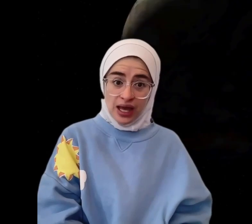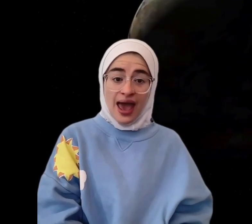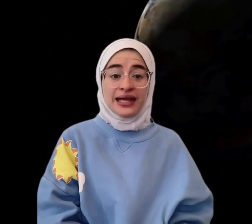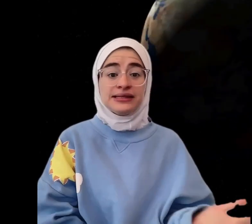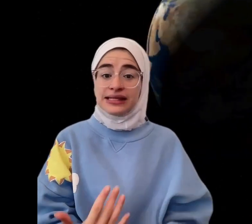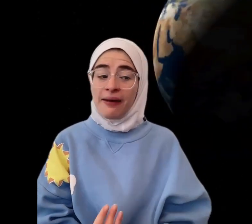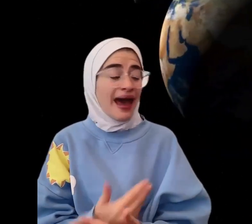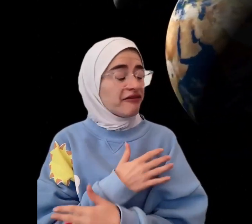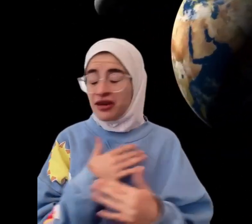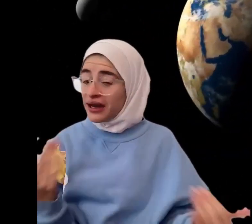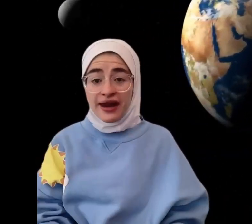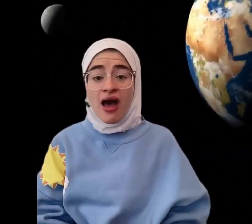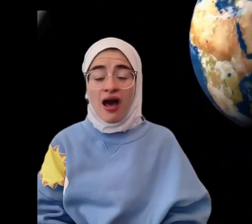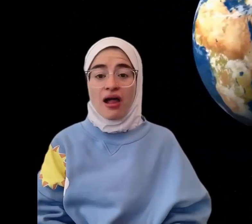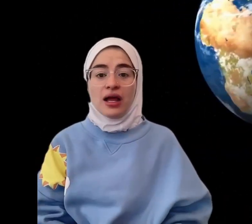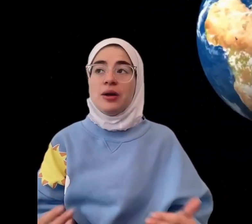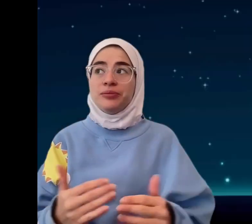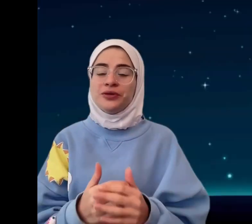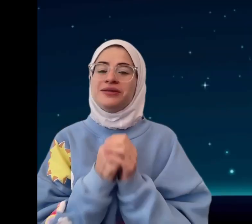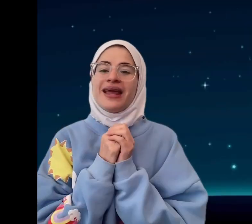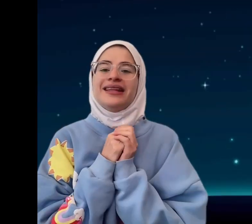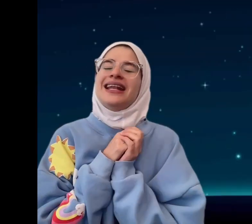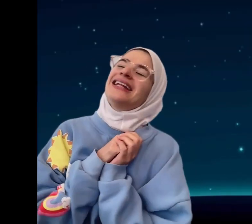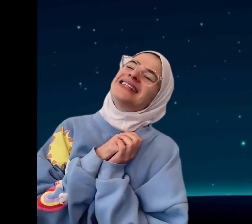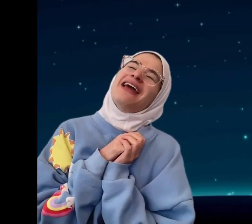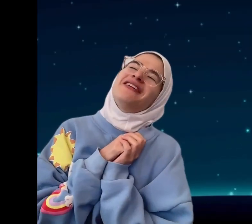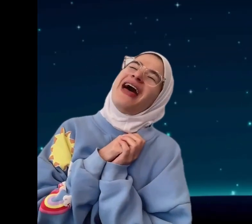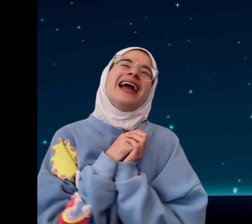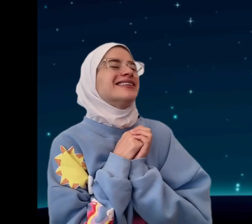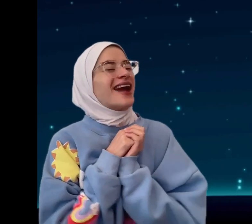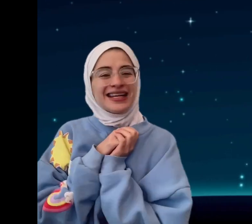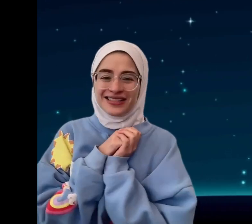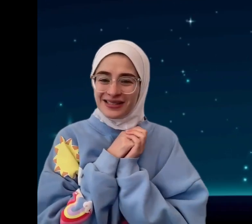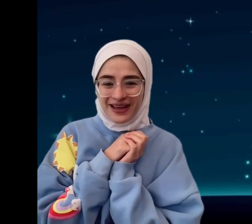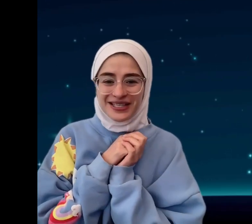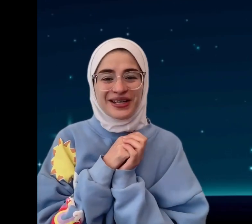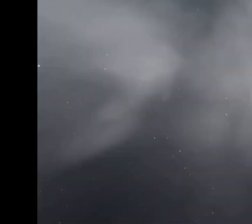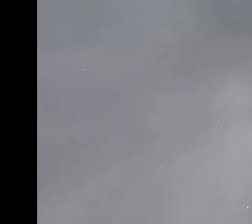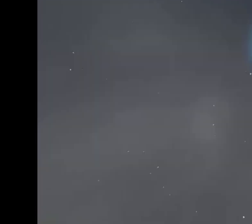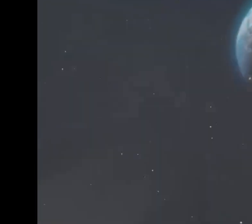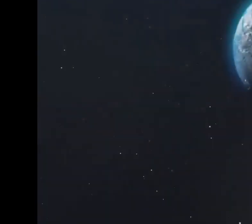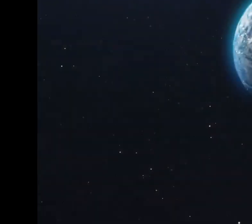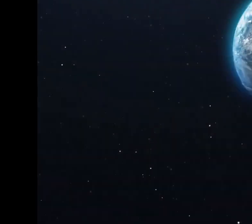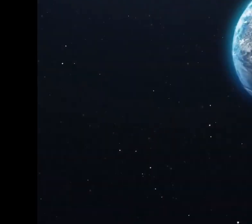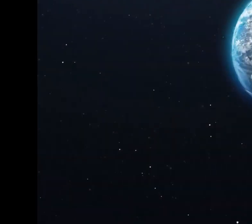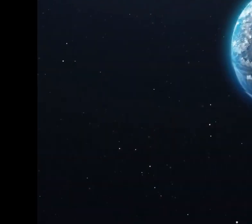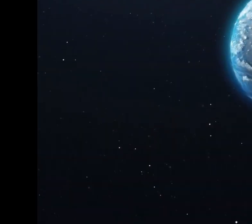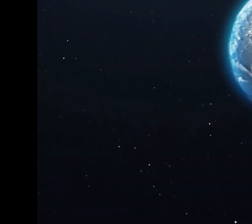and some have none at all. Moons make the night sky feel extra, extra special. We live on planet Earth.